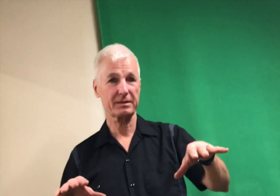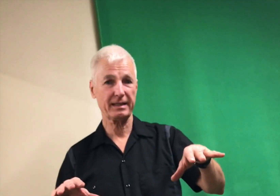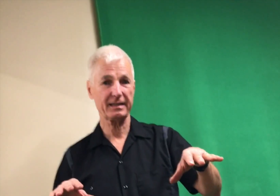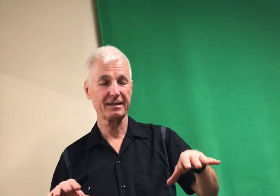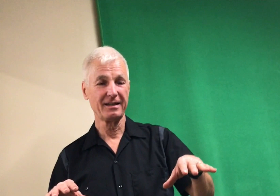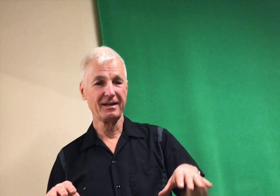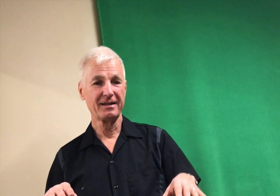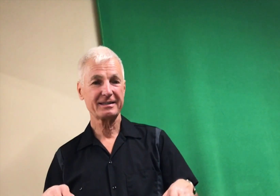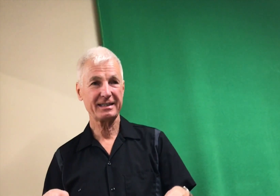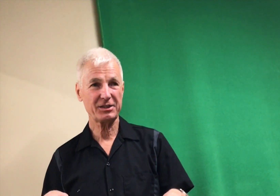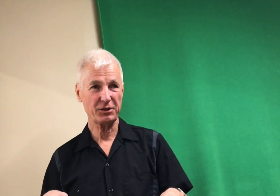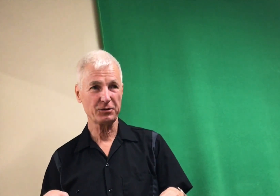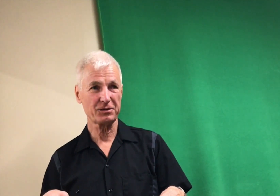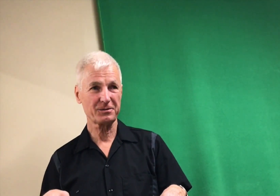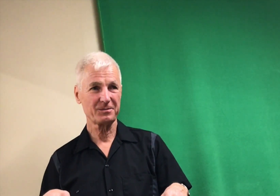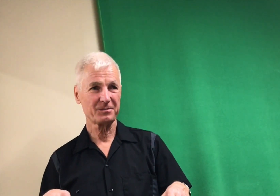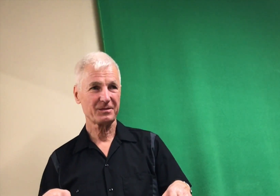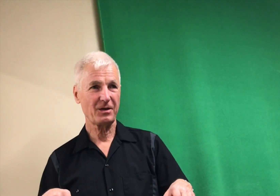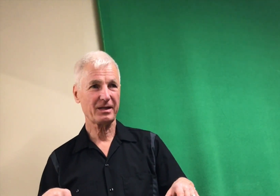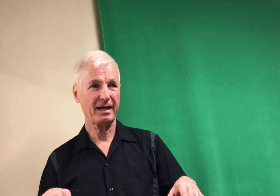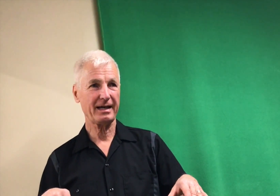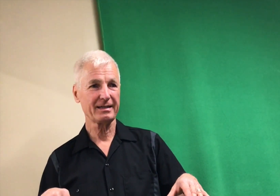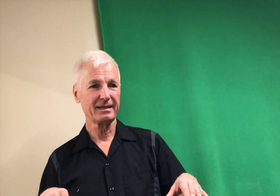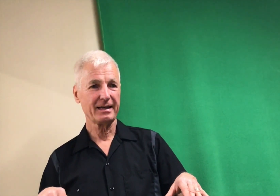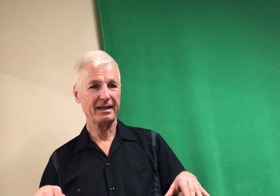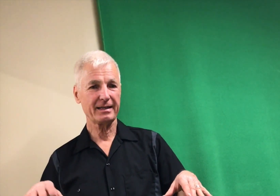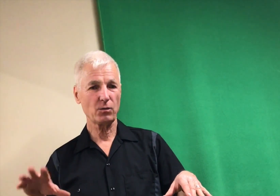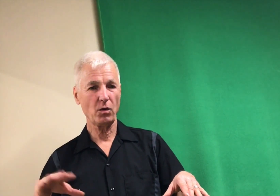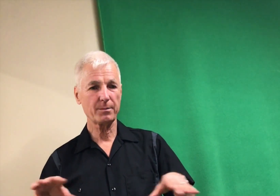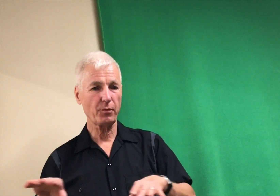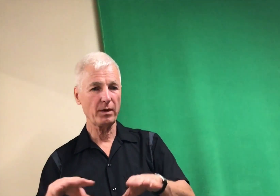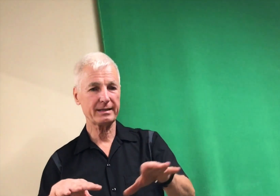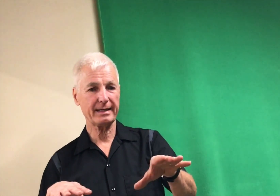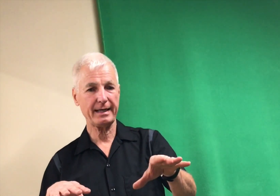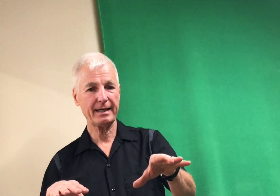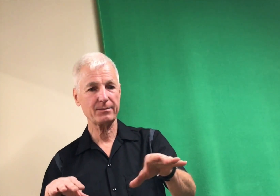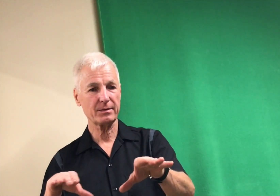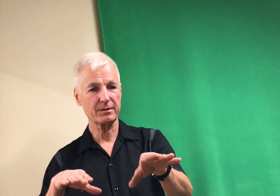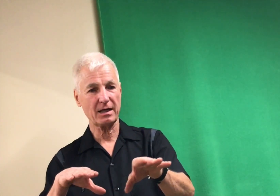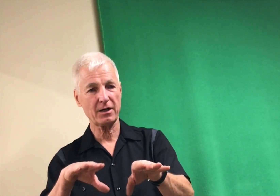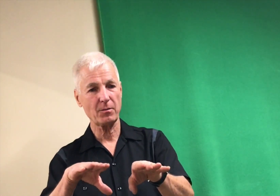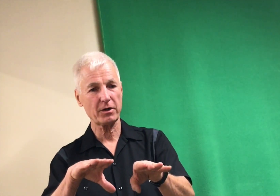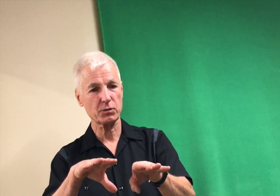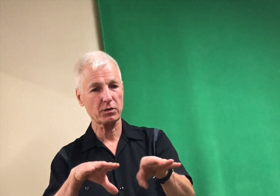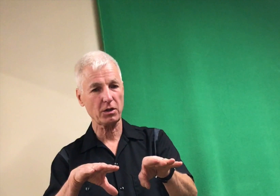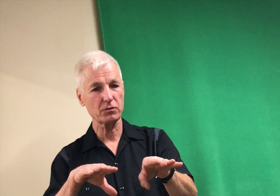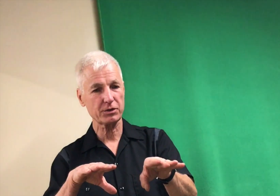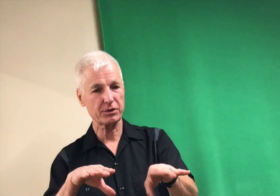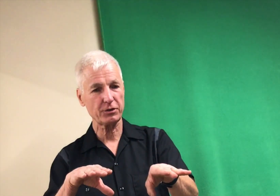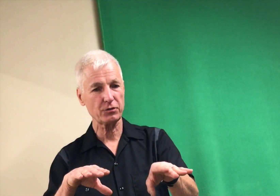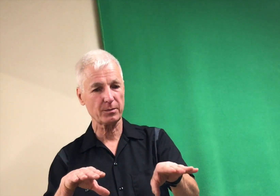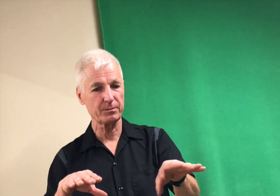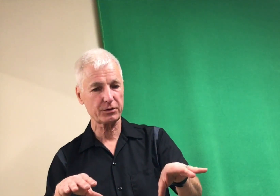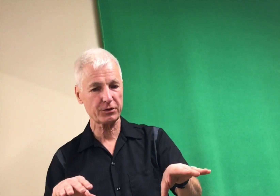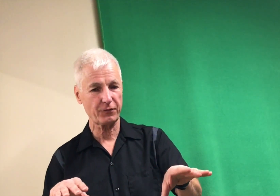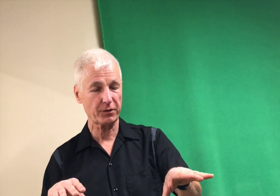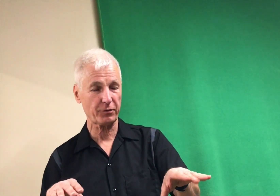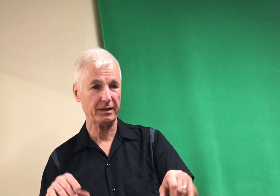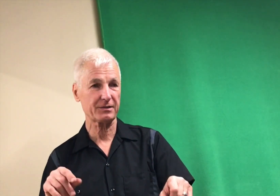melting tennis shoes, okay, and then at one point they came, the tire marks were close to the footprints,